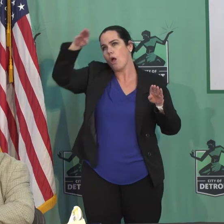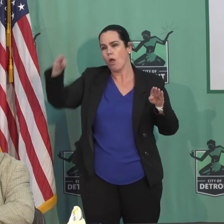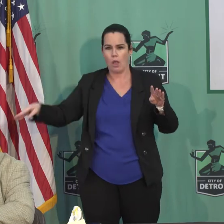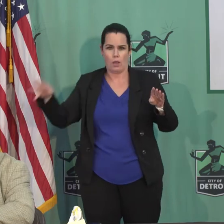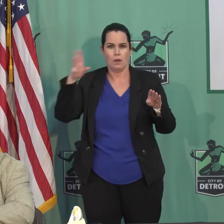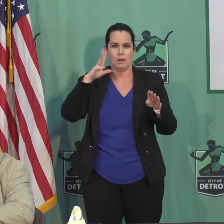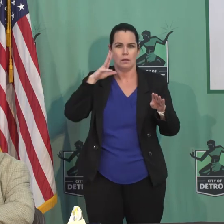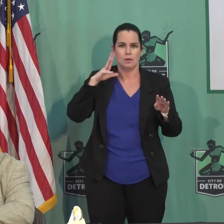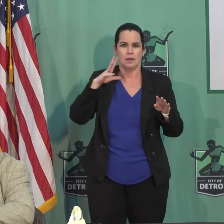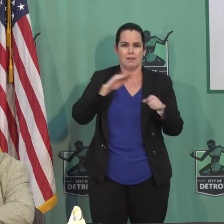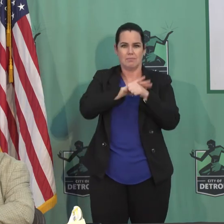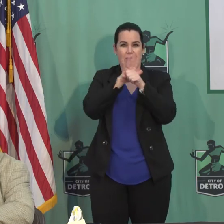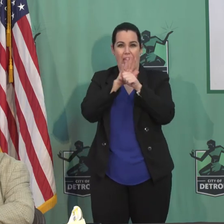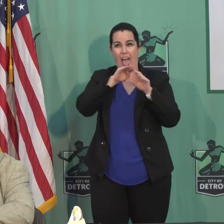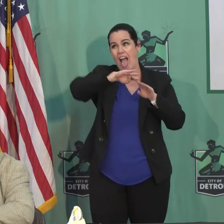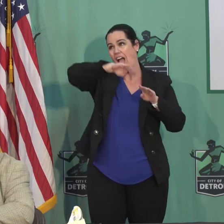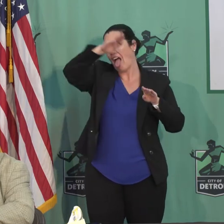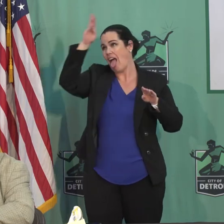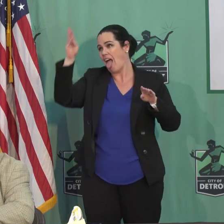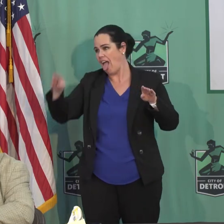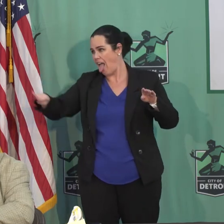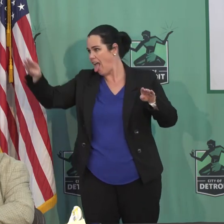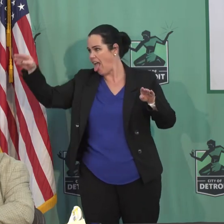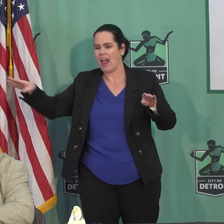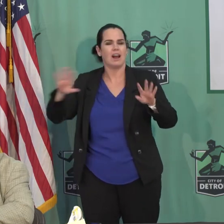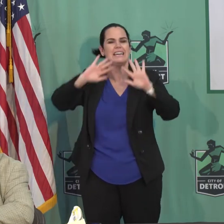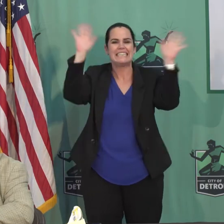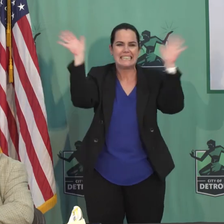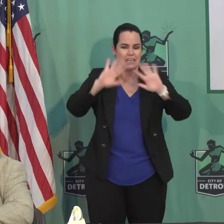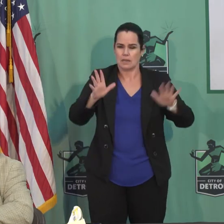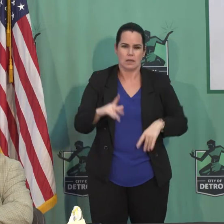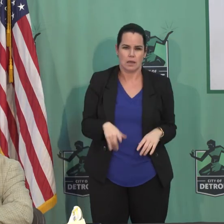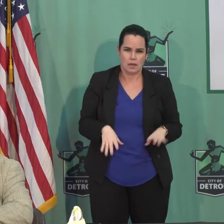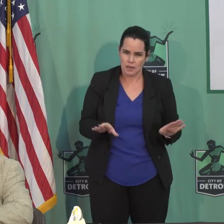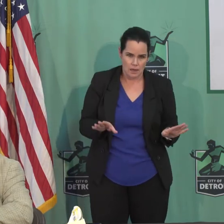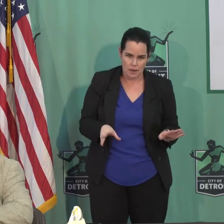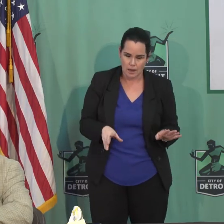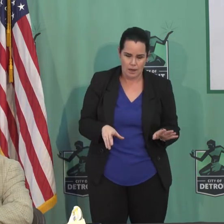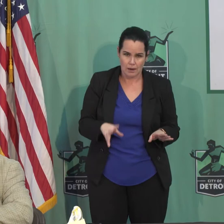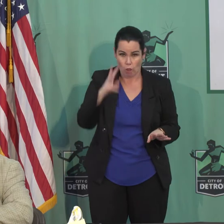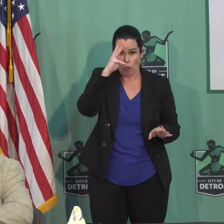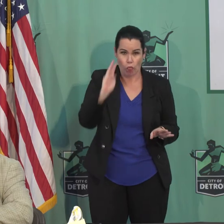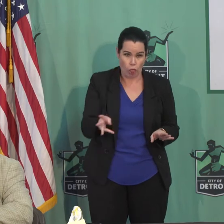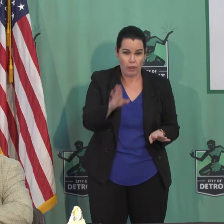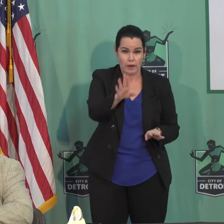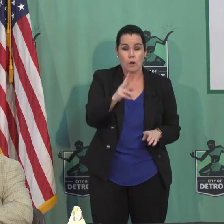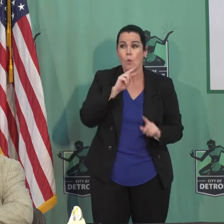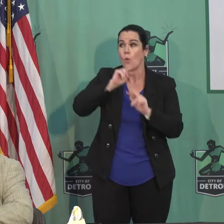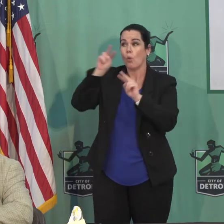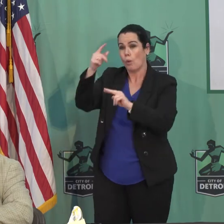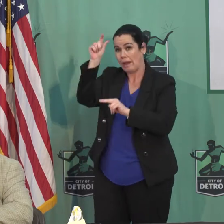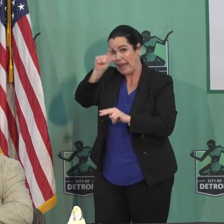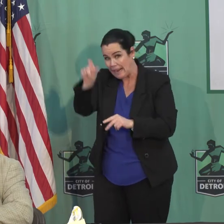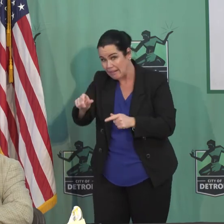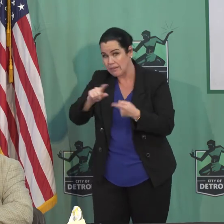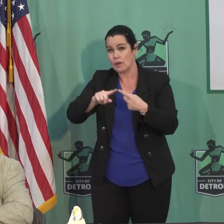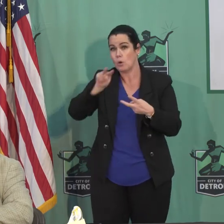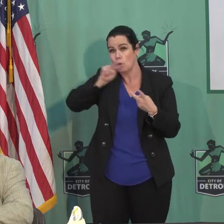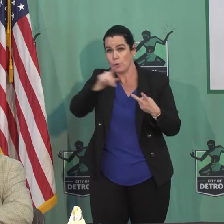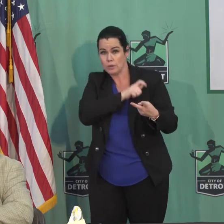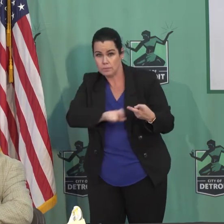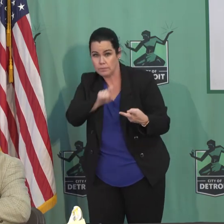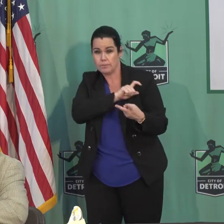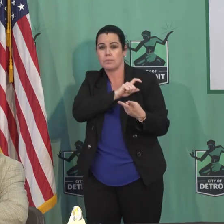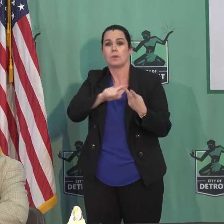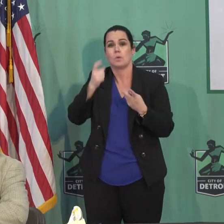down? It's a bunch of nonsense. That's not what happens. If you look at what happened in Italy, if you look at what happened in Spain, if you look at